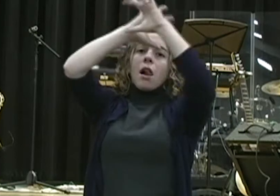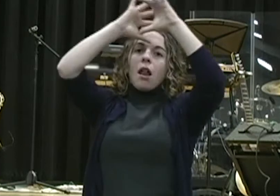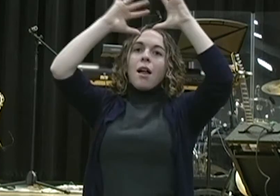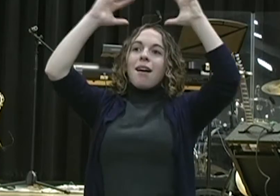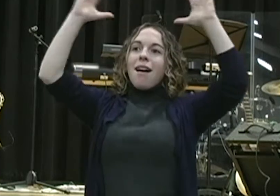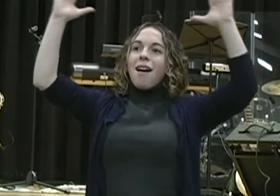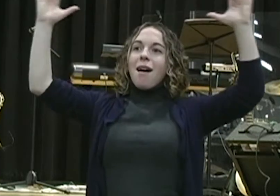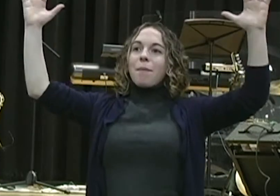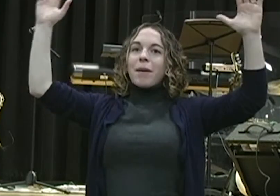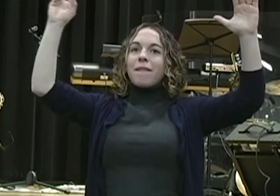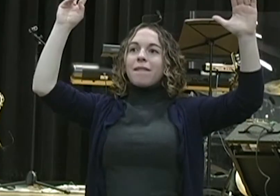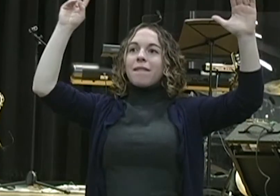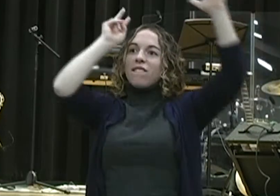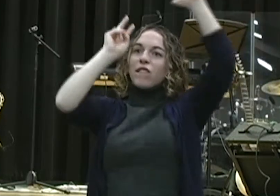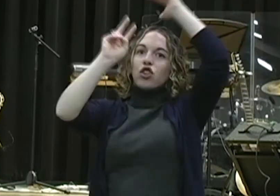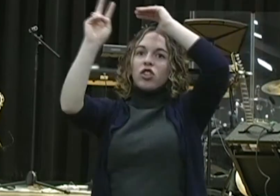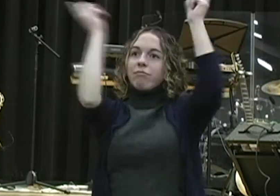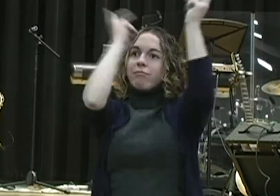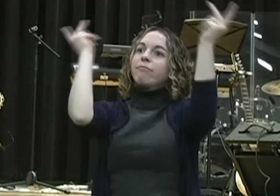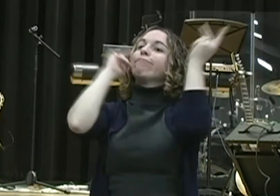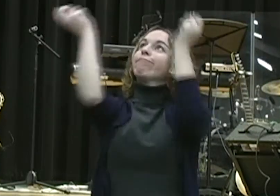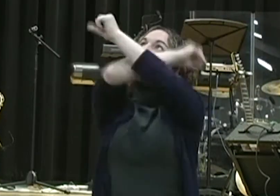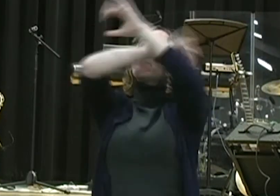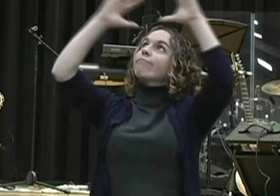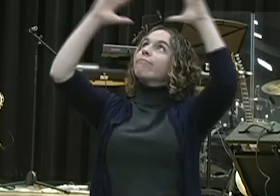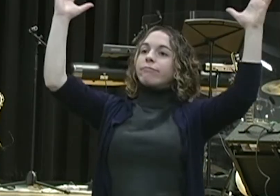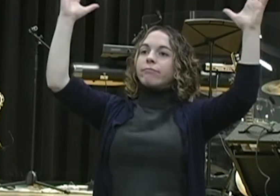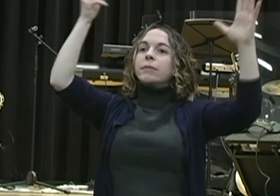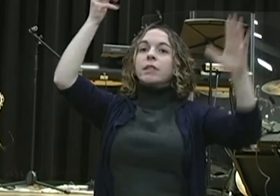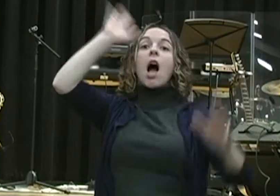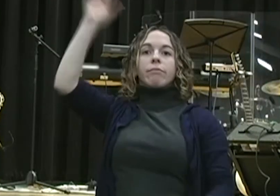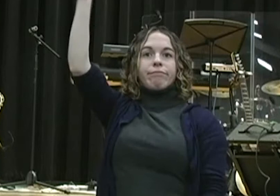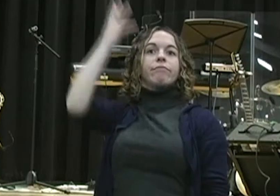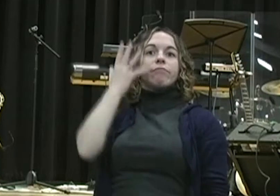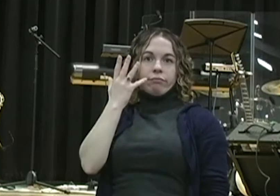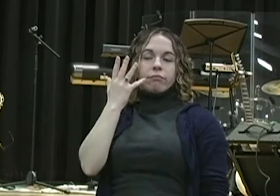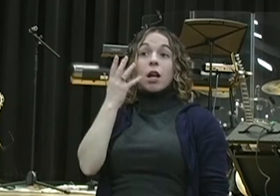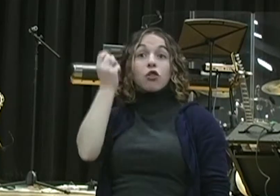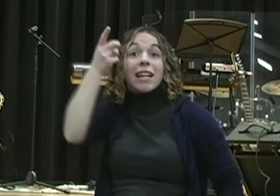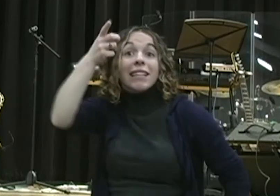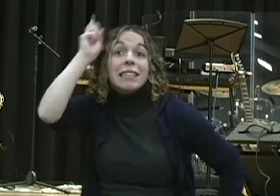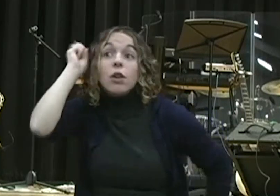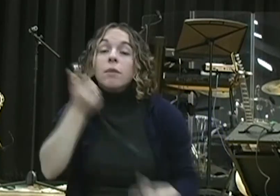understanding of the vision. This is one thing I want to bring out to you. Daniel was willing to be disturbed.